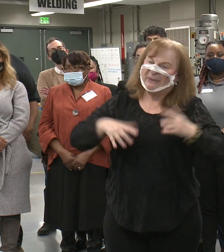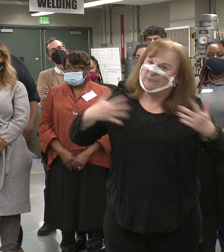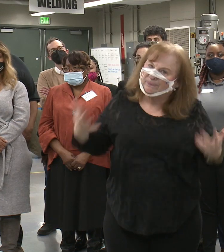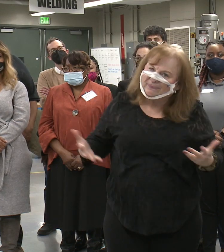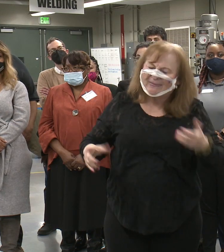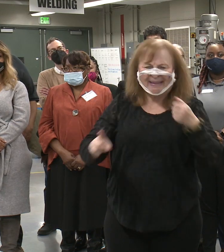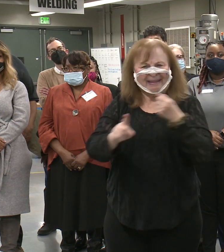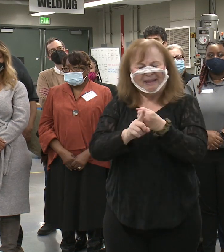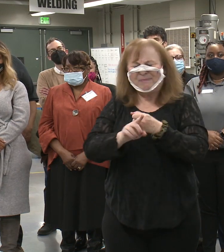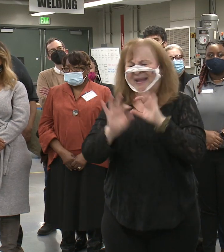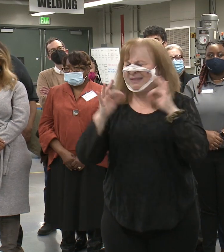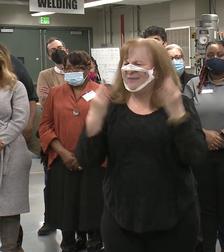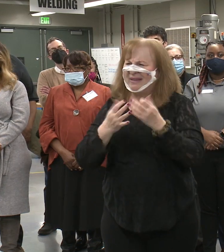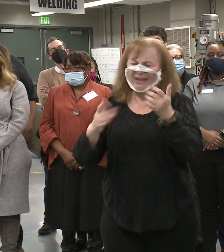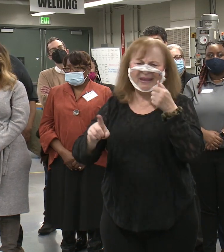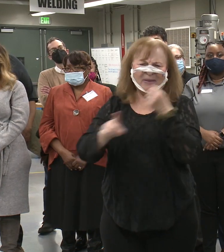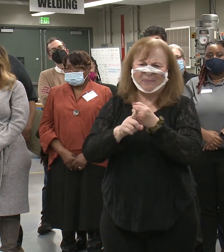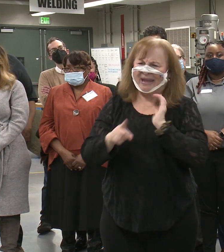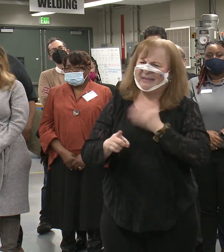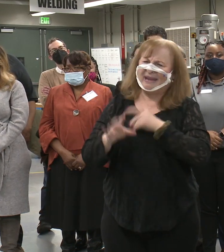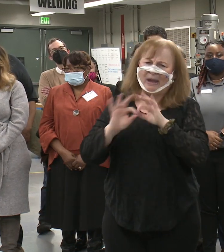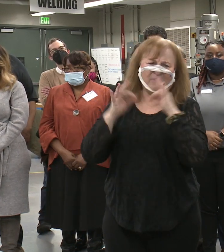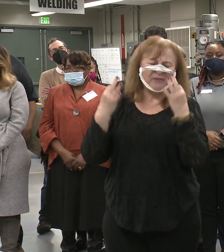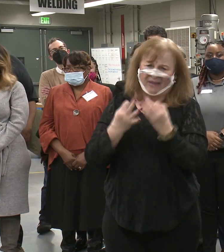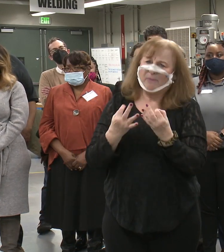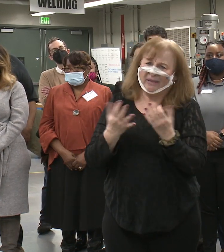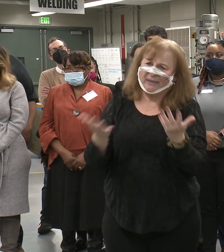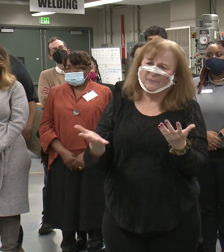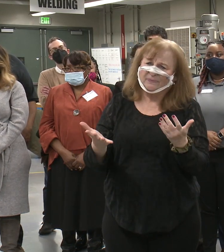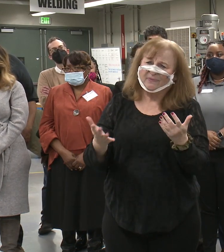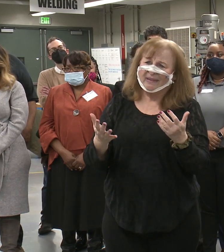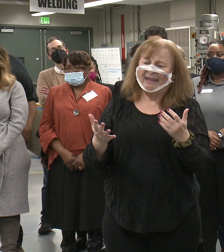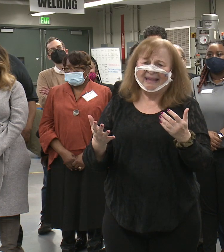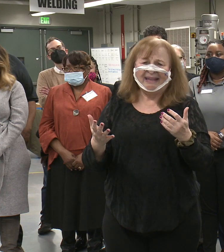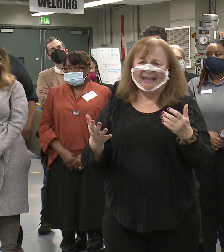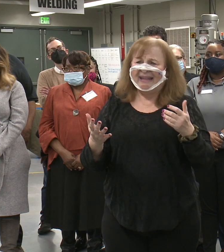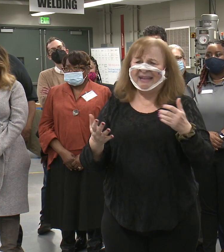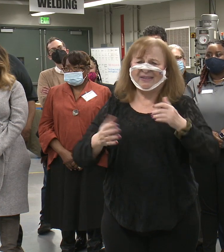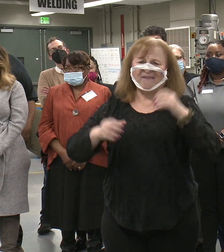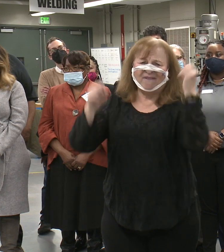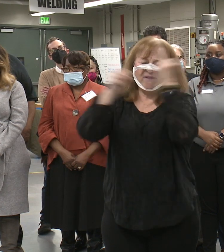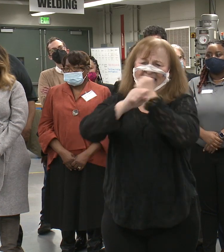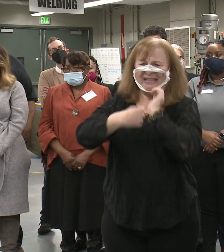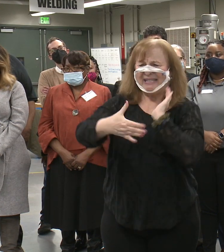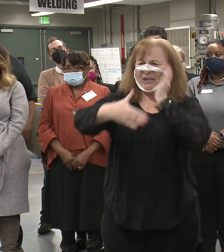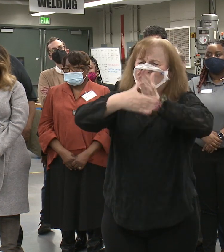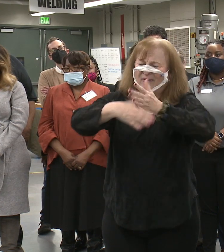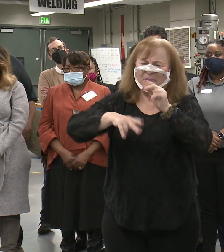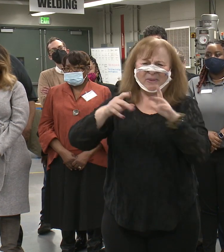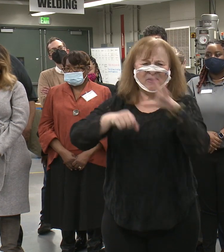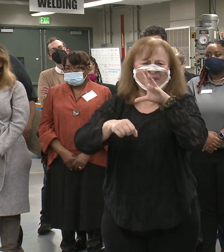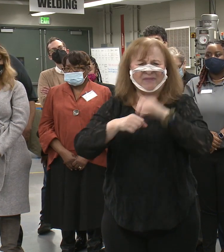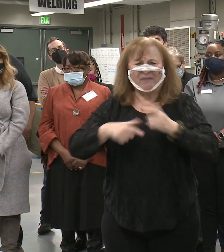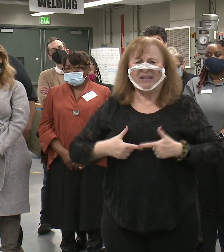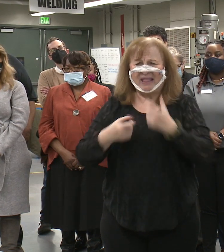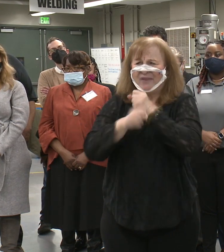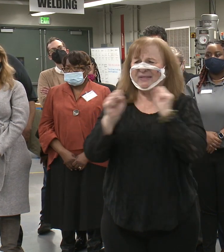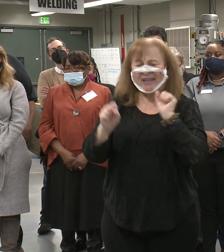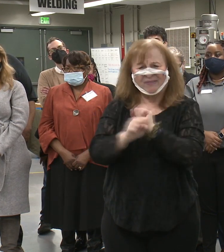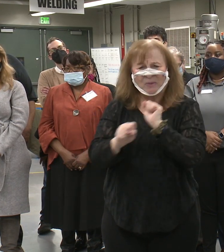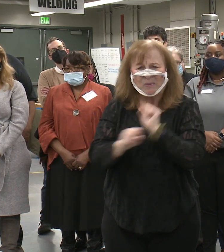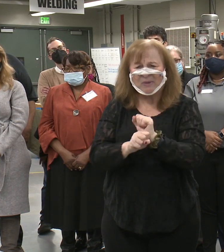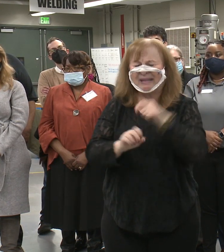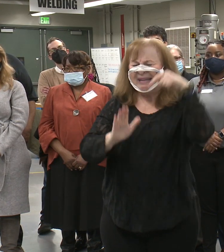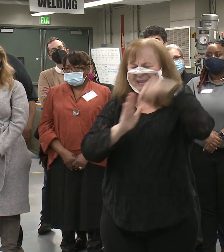that impacted families and impacted our family as a violence intervention and people involved in life-saving work